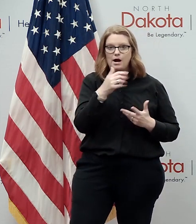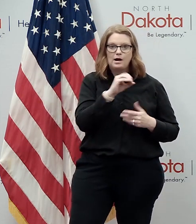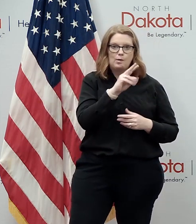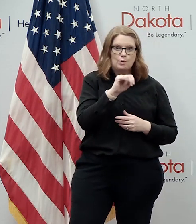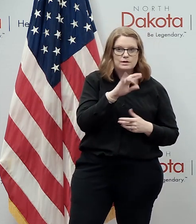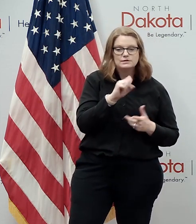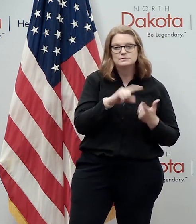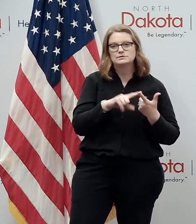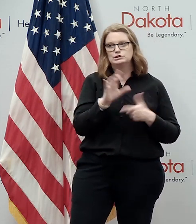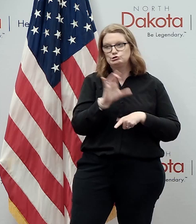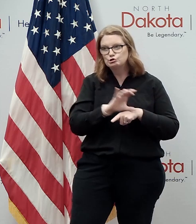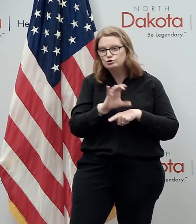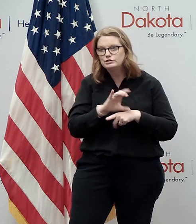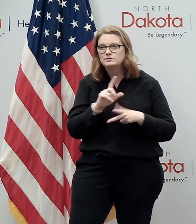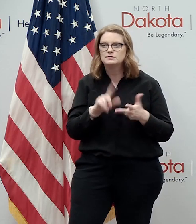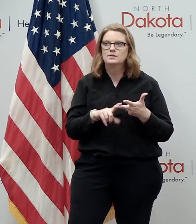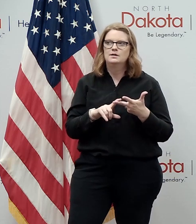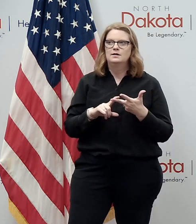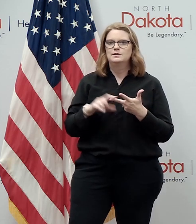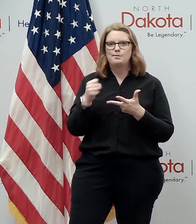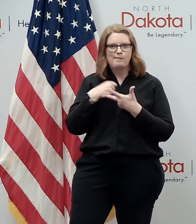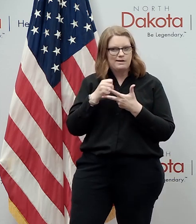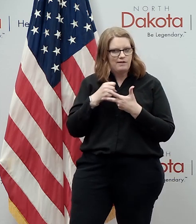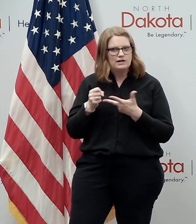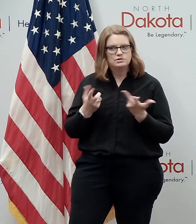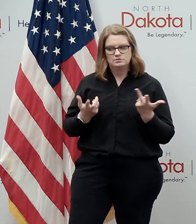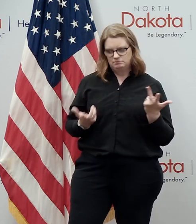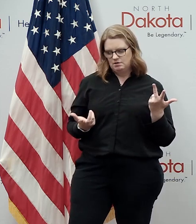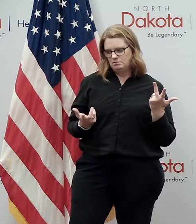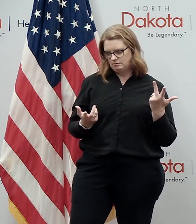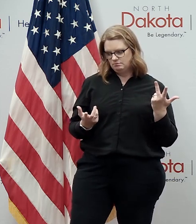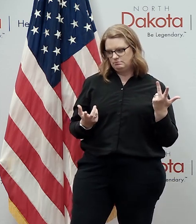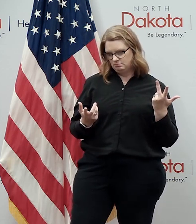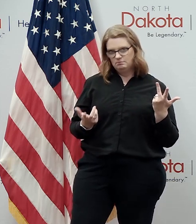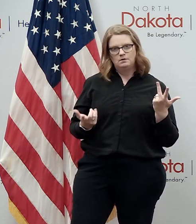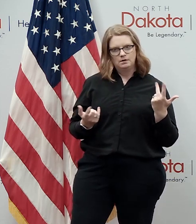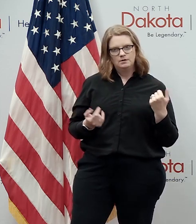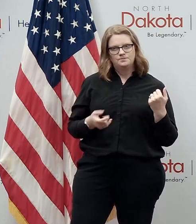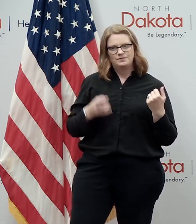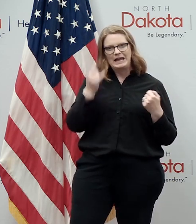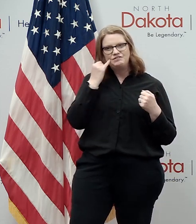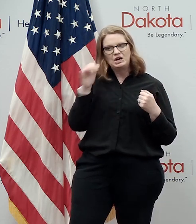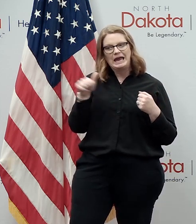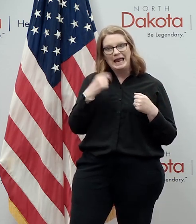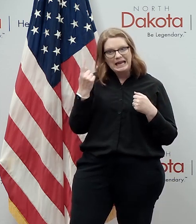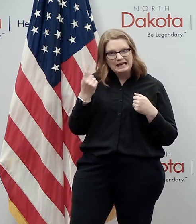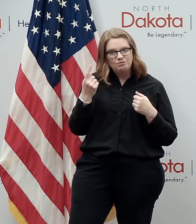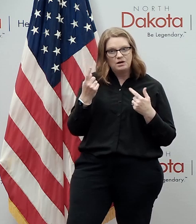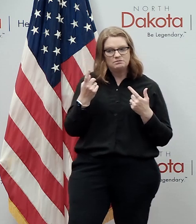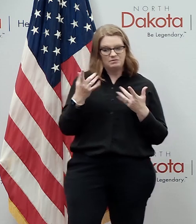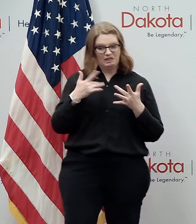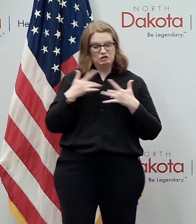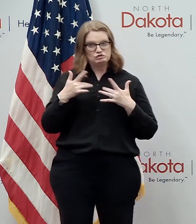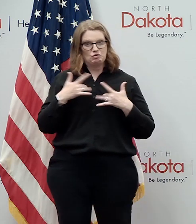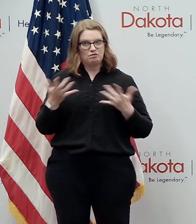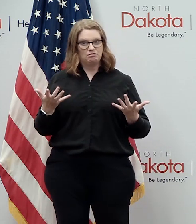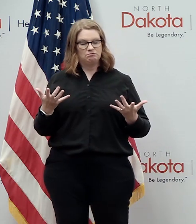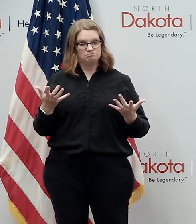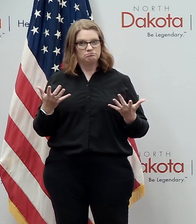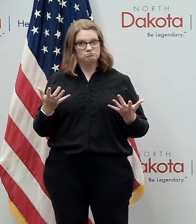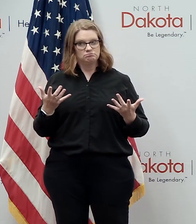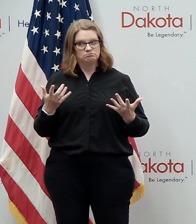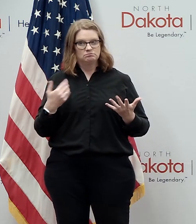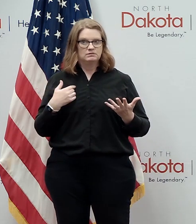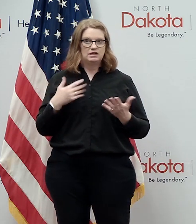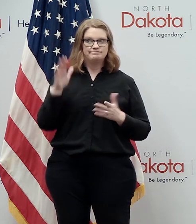to you know to manufacturers i mean if you're uh and if you're anybody with a concern uh you know